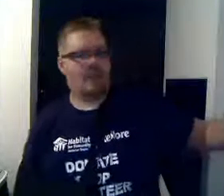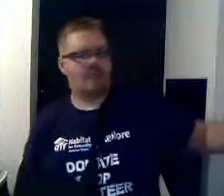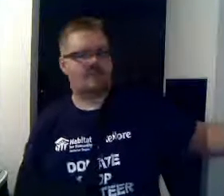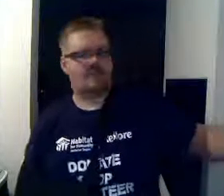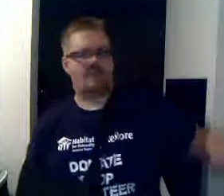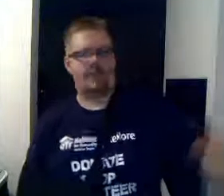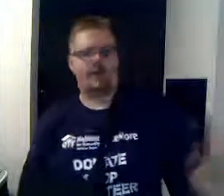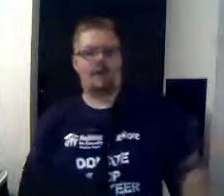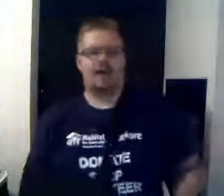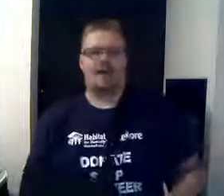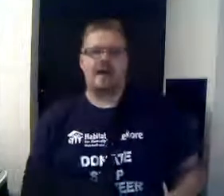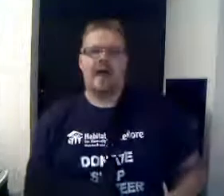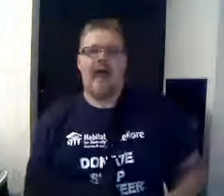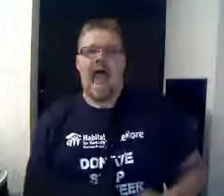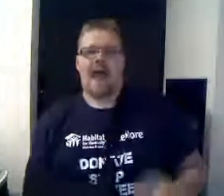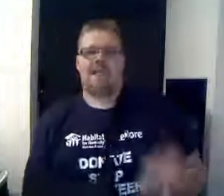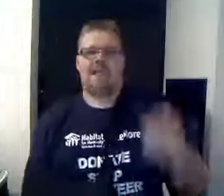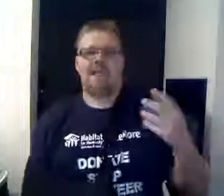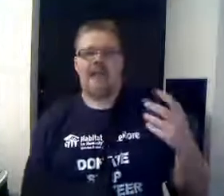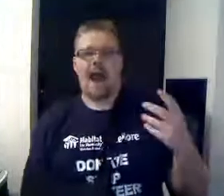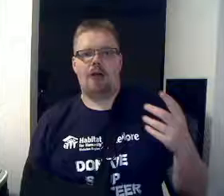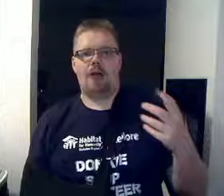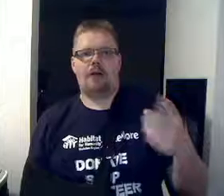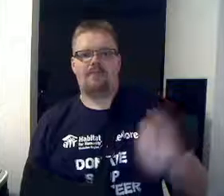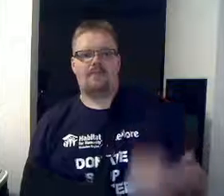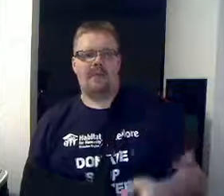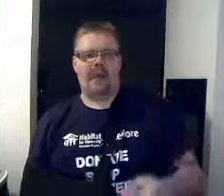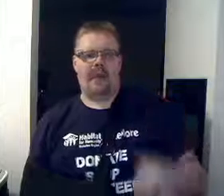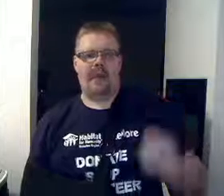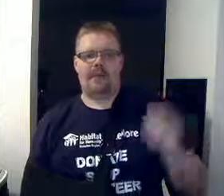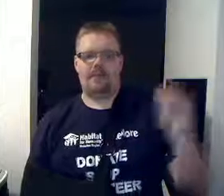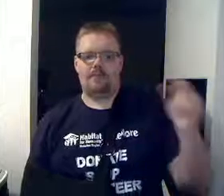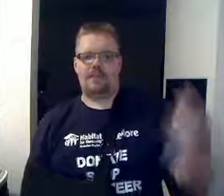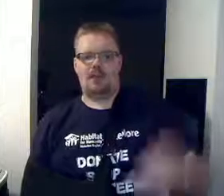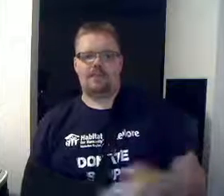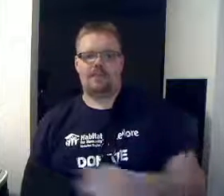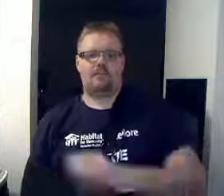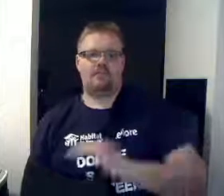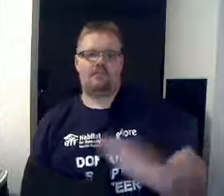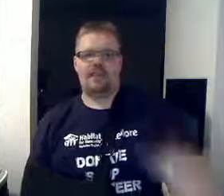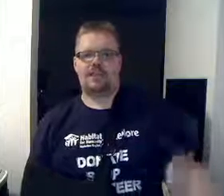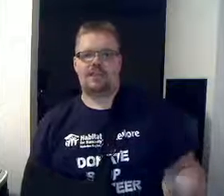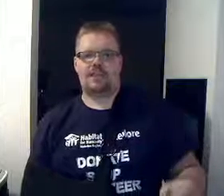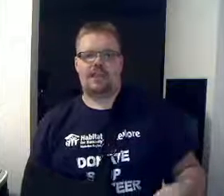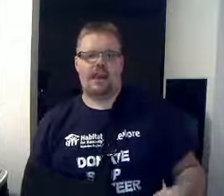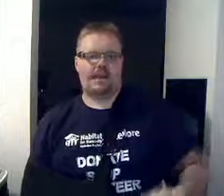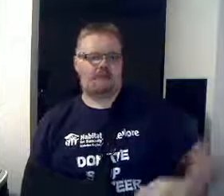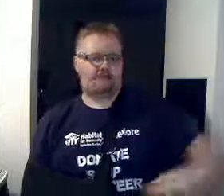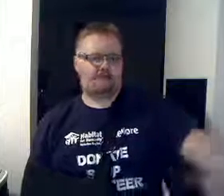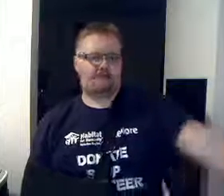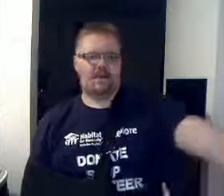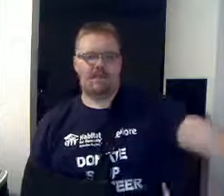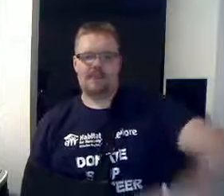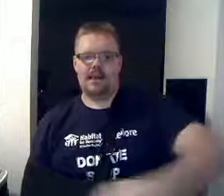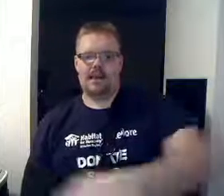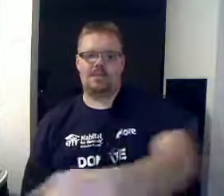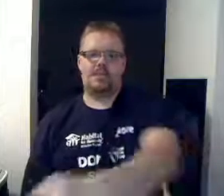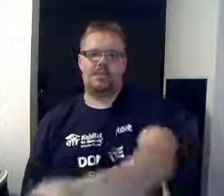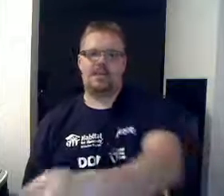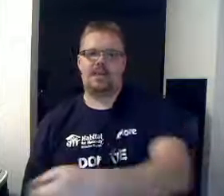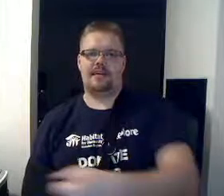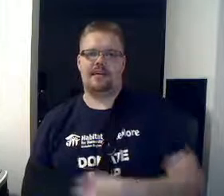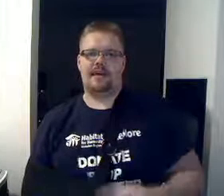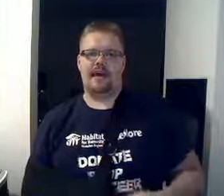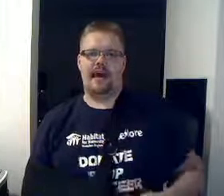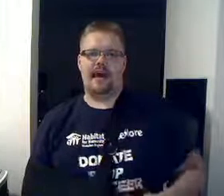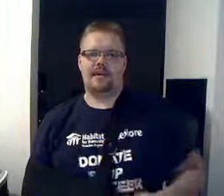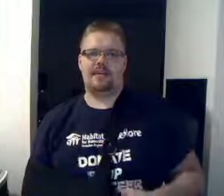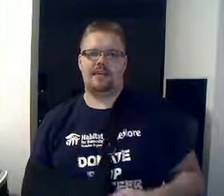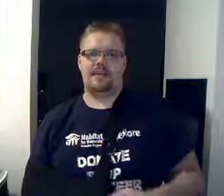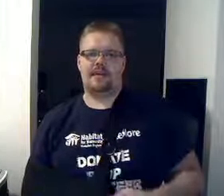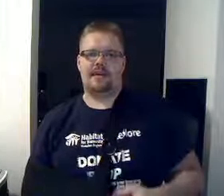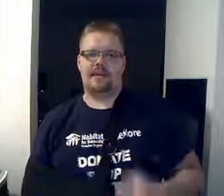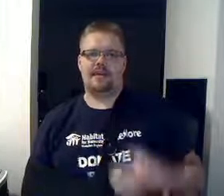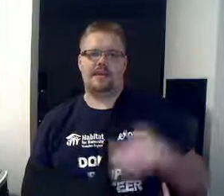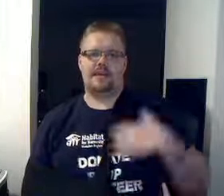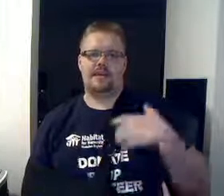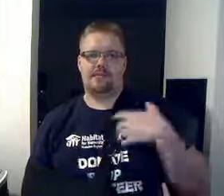west of here and the terrors, and then boom, you switch and you throw them a new character sheet. You say, I'm not going to